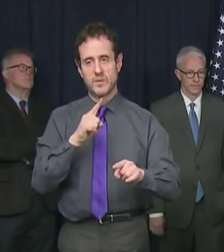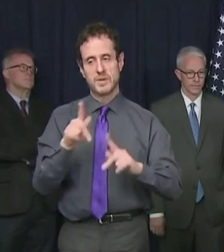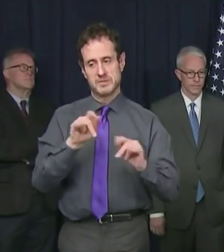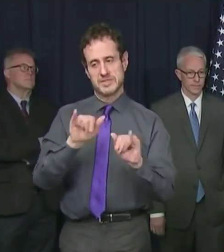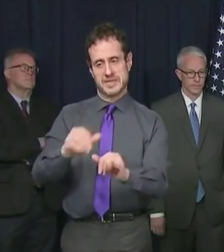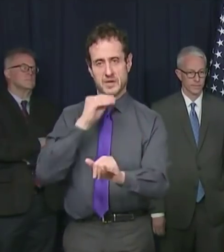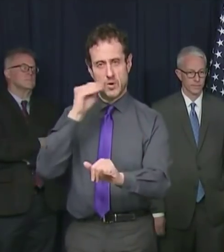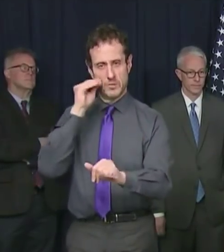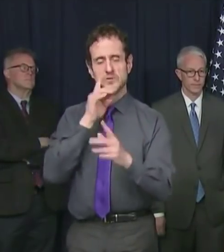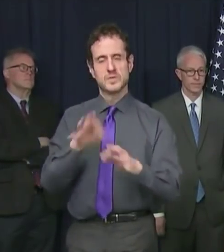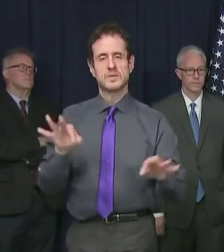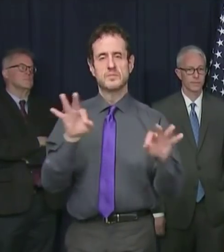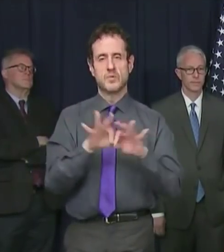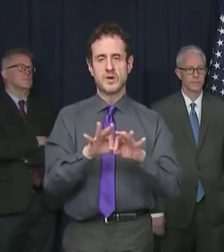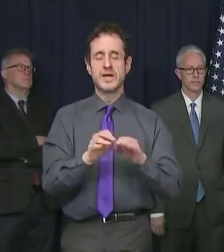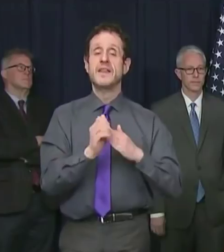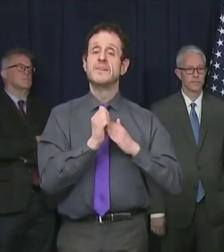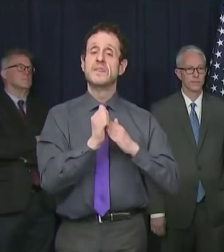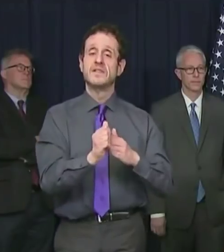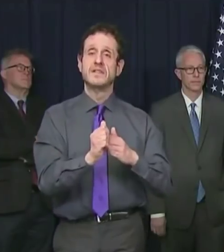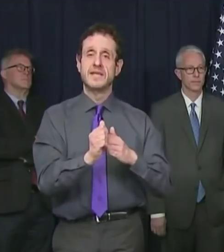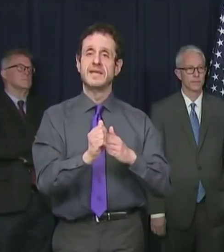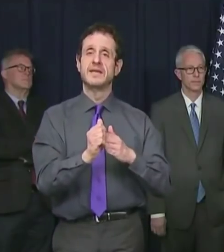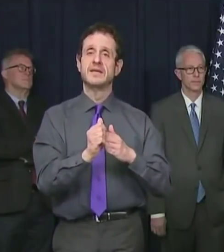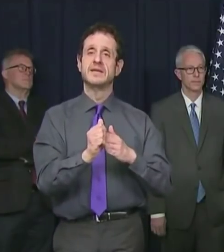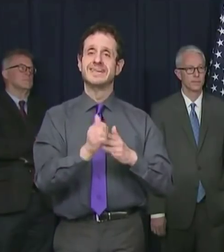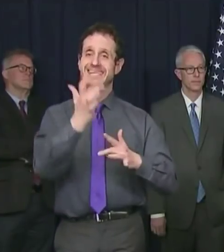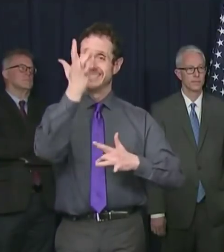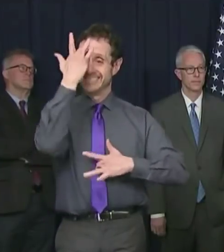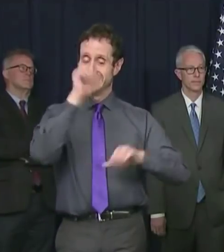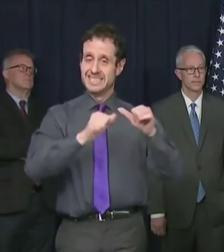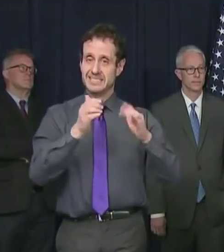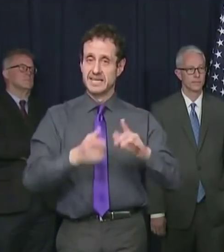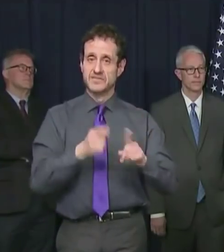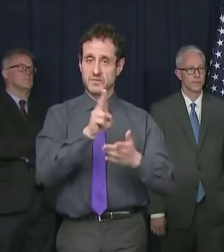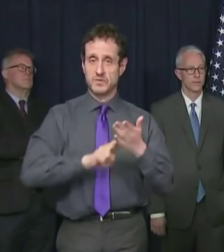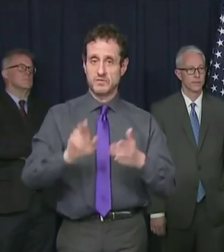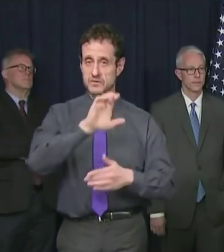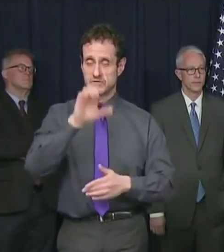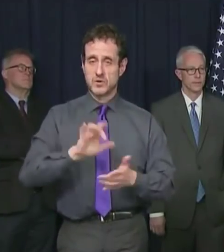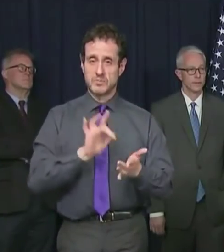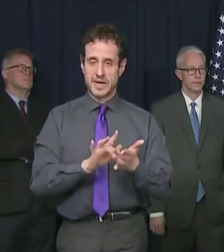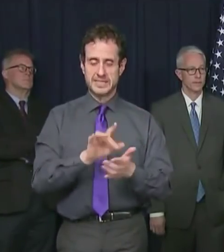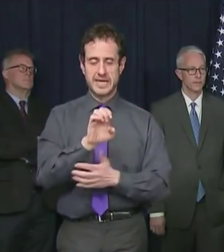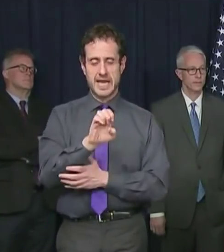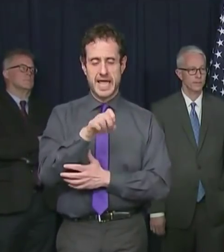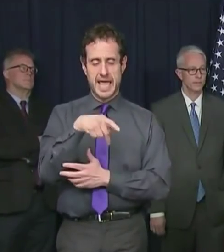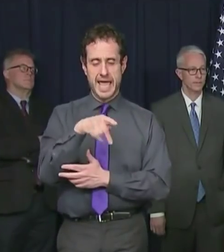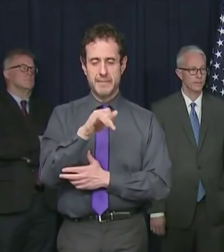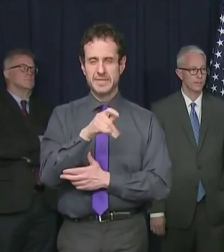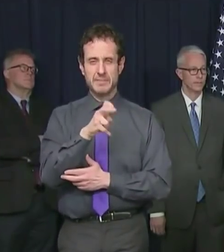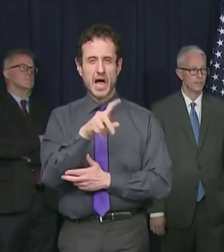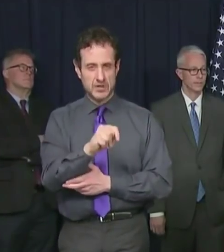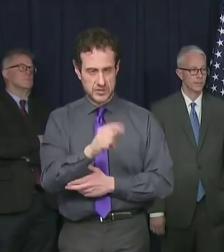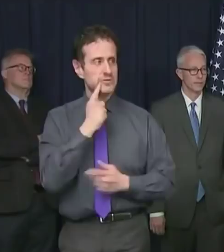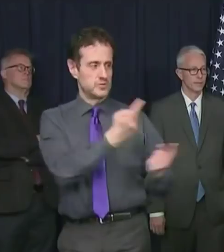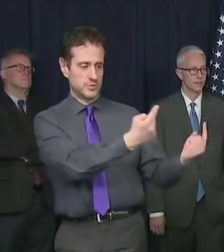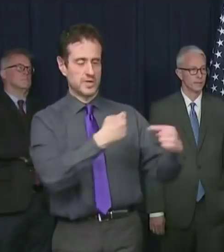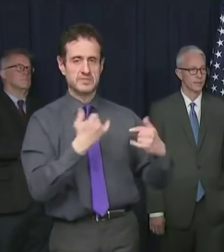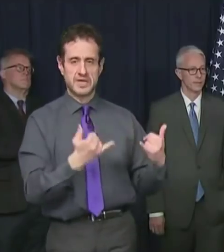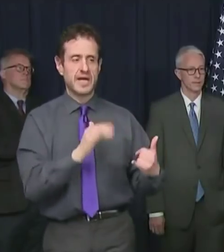asked the lead epidemiologist at University of Chicago Medicine to join us here today,